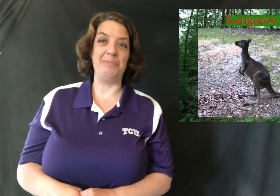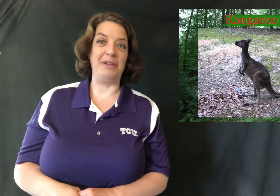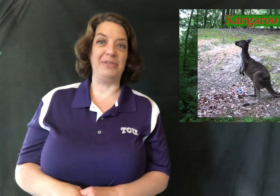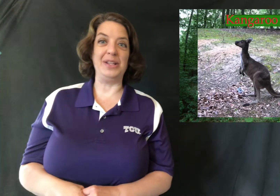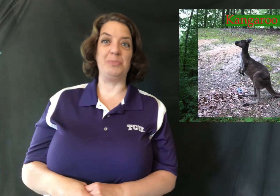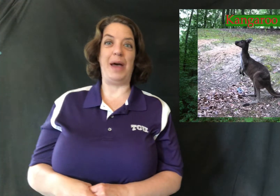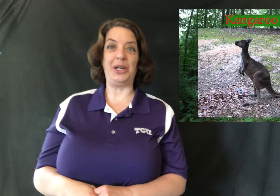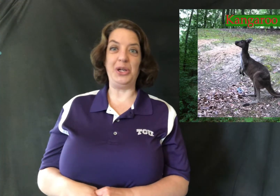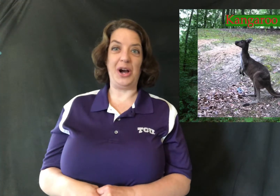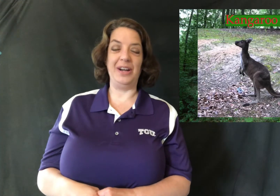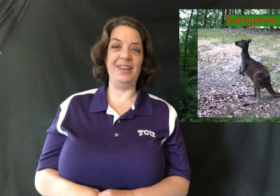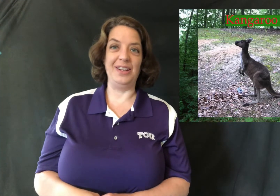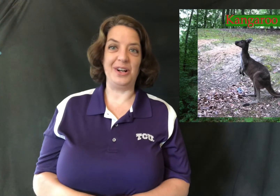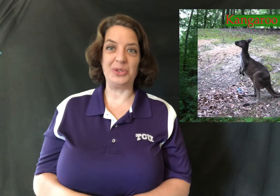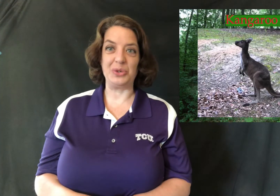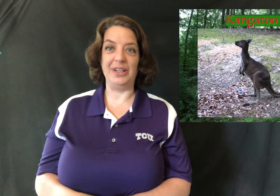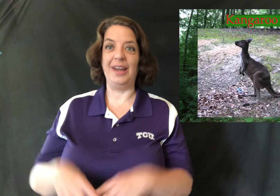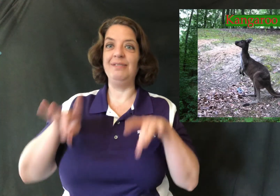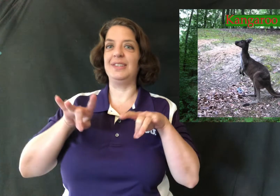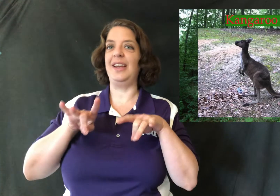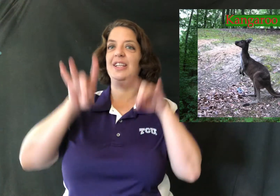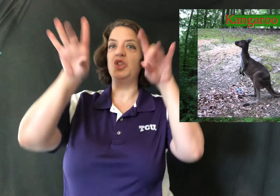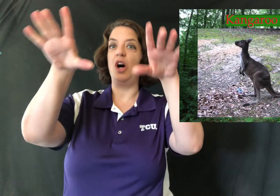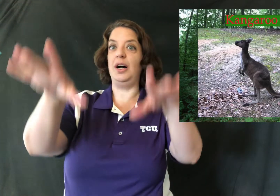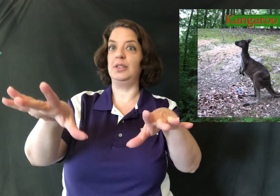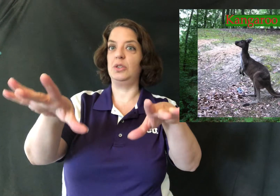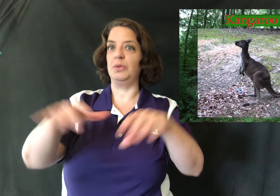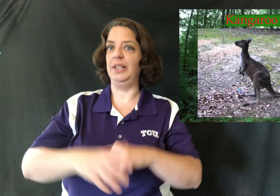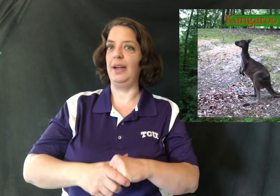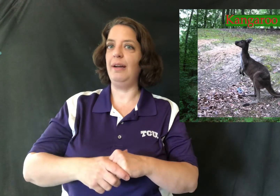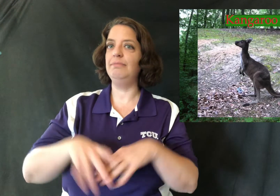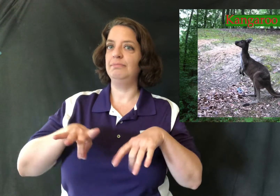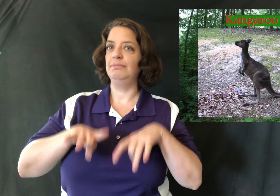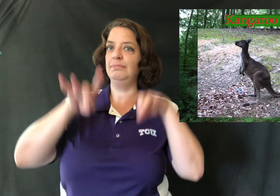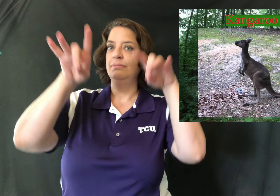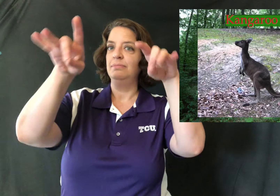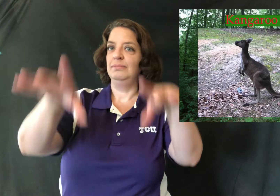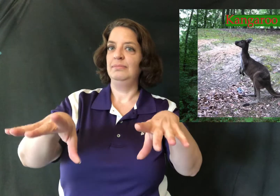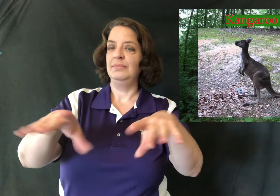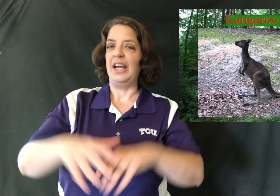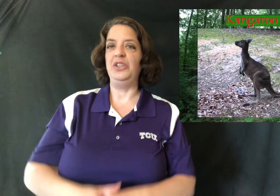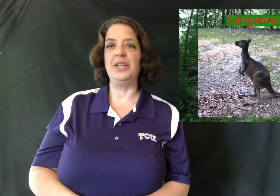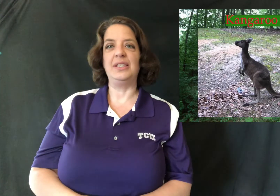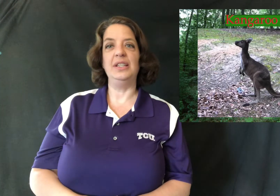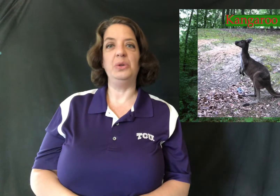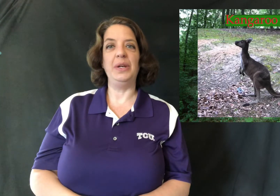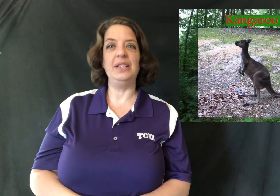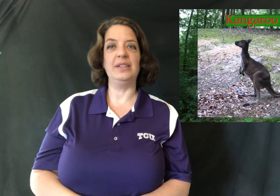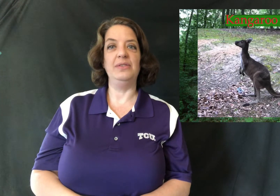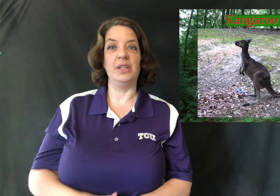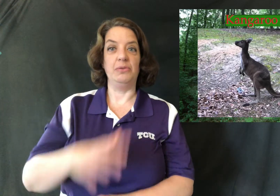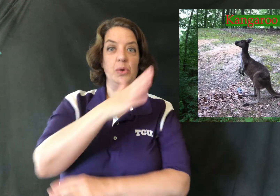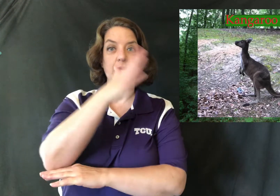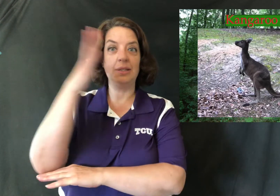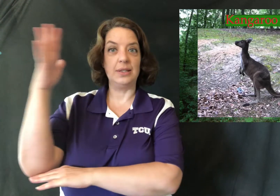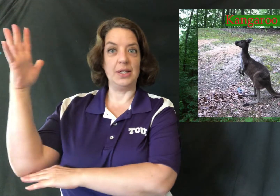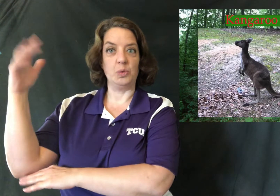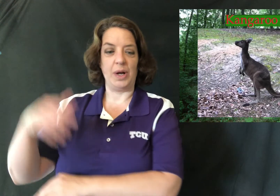my friend's back yard in australia the sign is australia and you can see louise lives in a forest as well